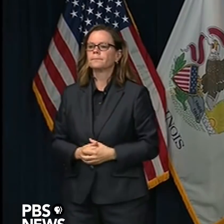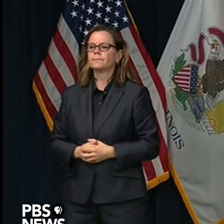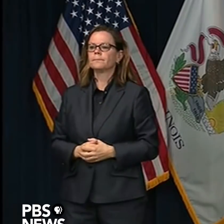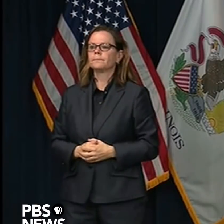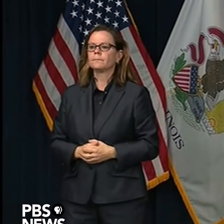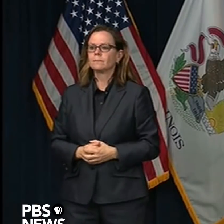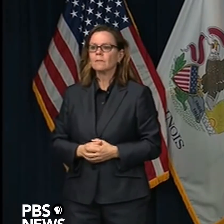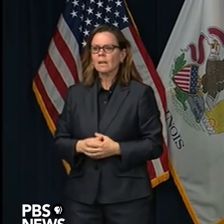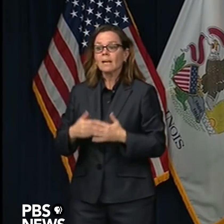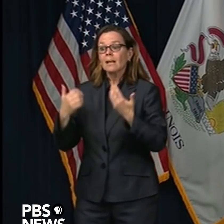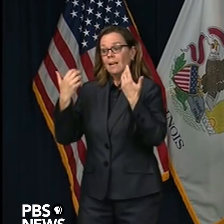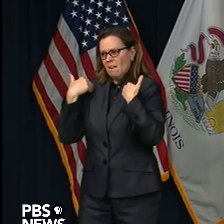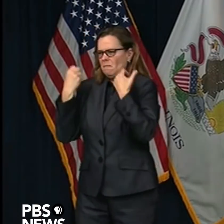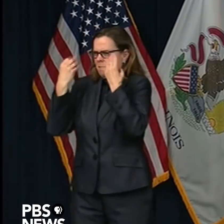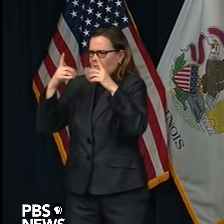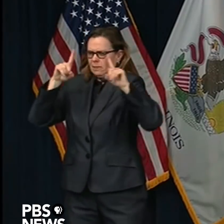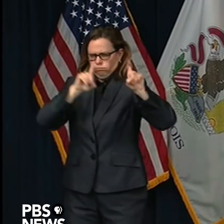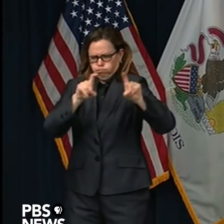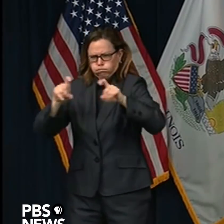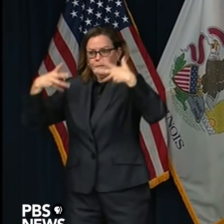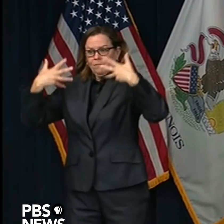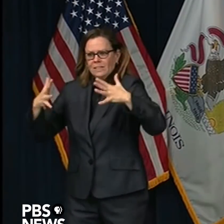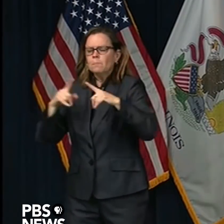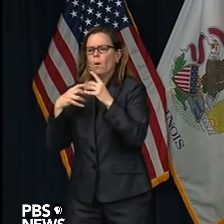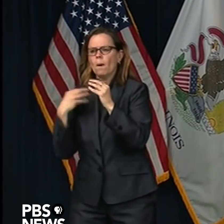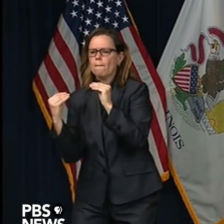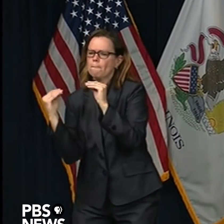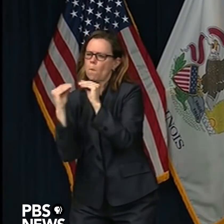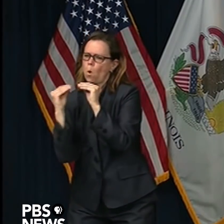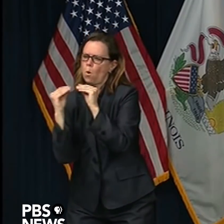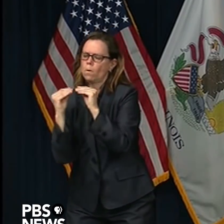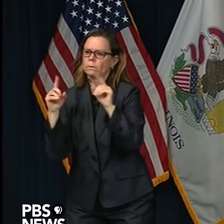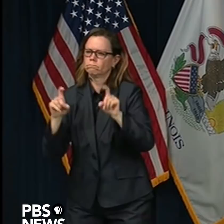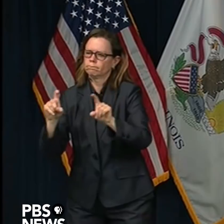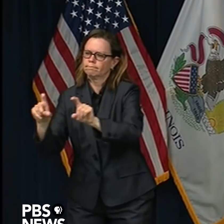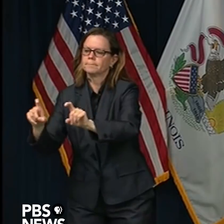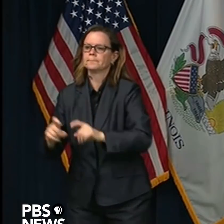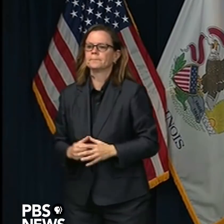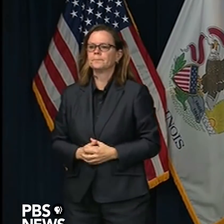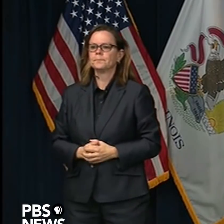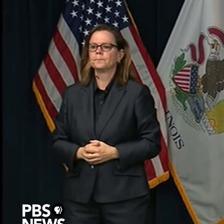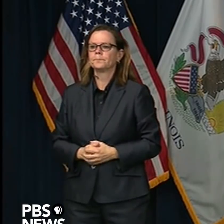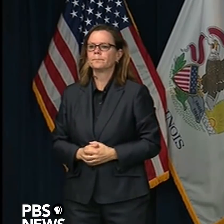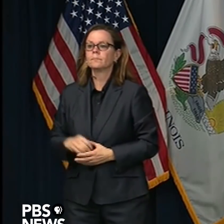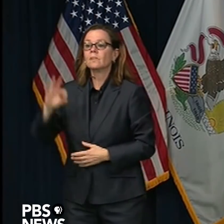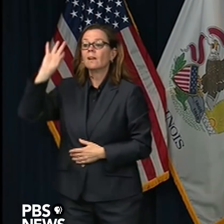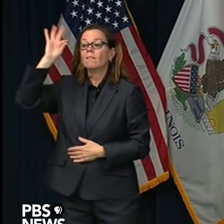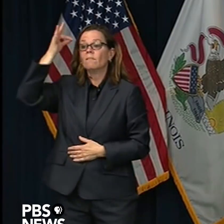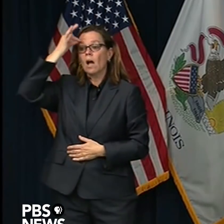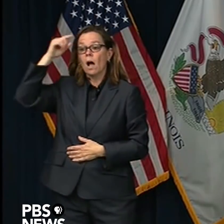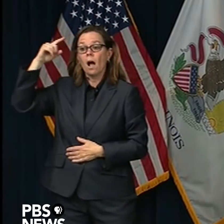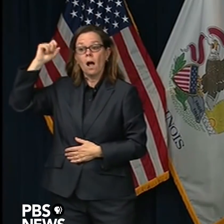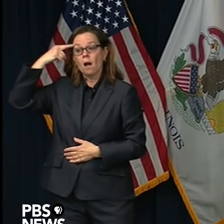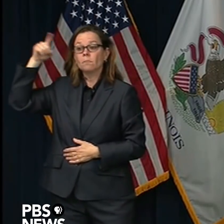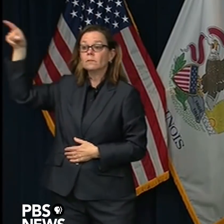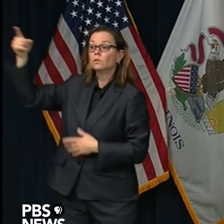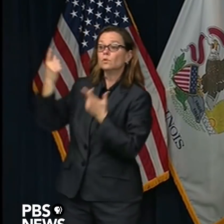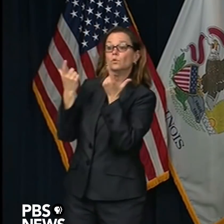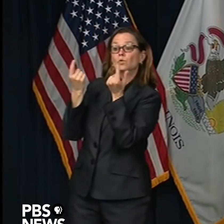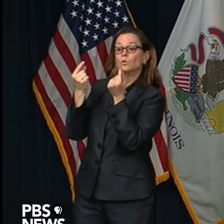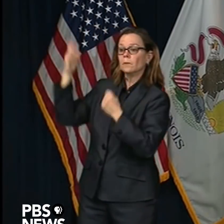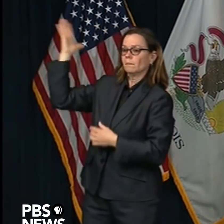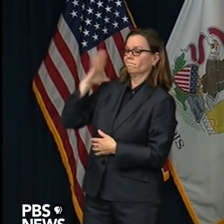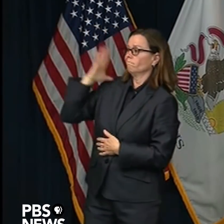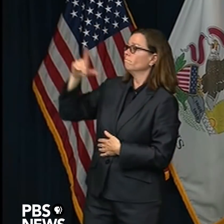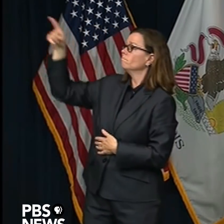to these other laboratories around the country. It takes seven to ten days to get a result. I've even heard of longer from